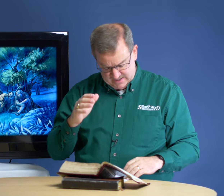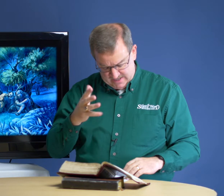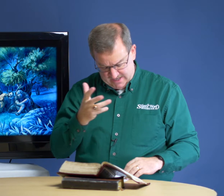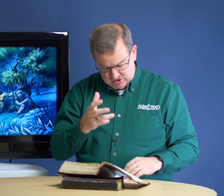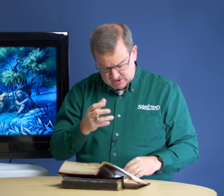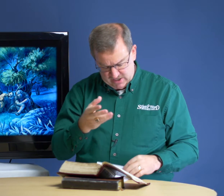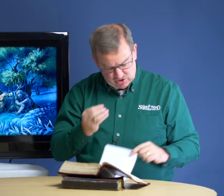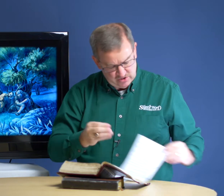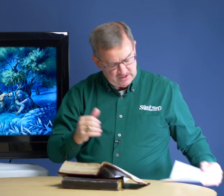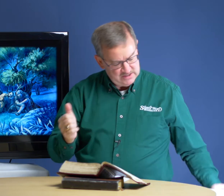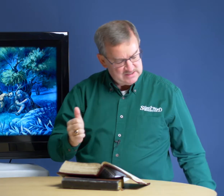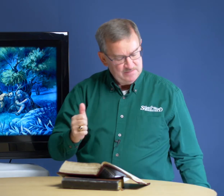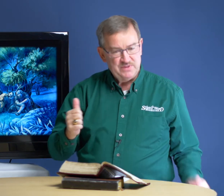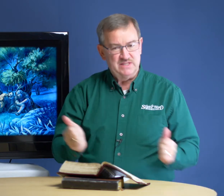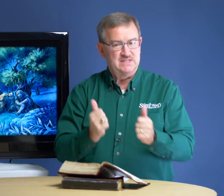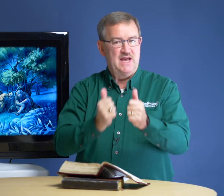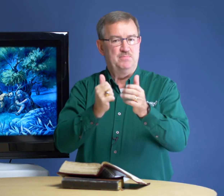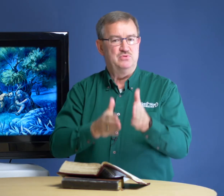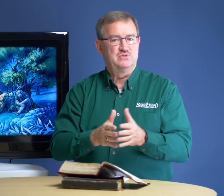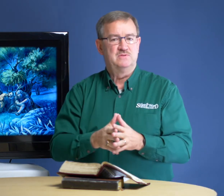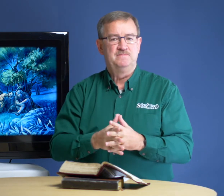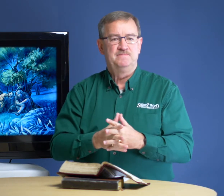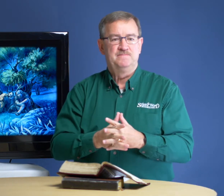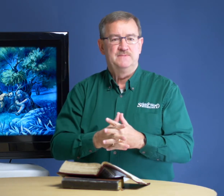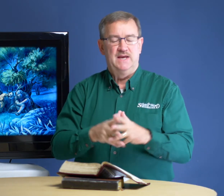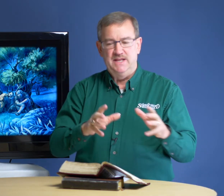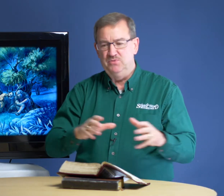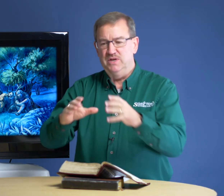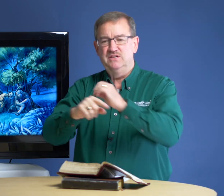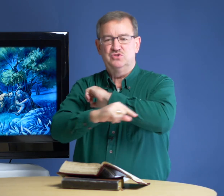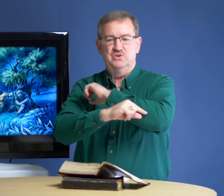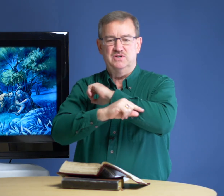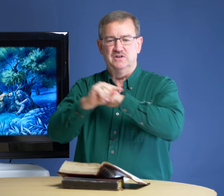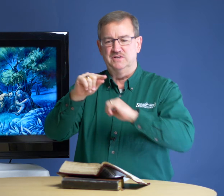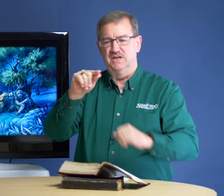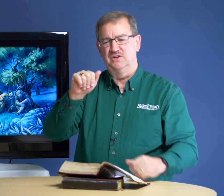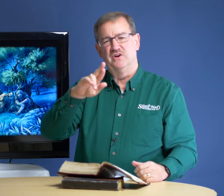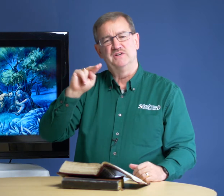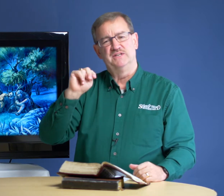he took his disciples and he went into a garden, a garden,